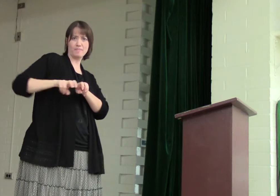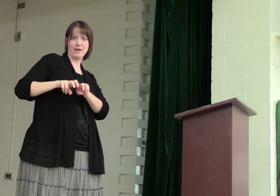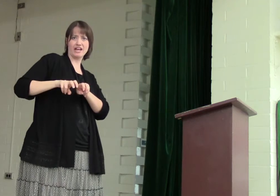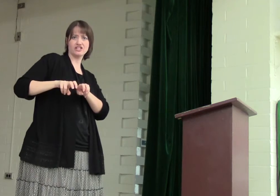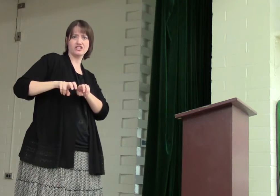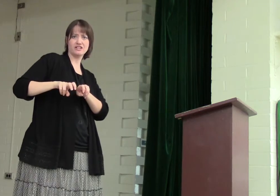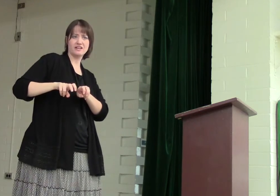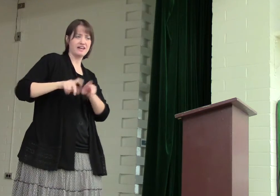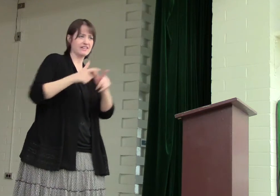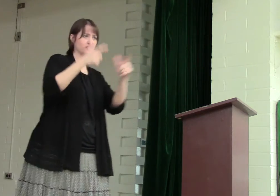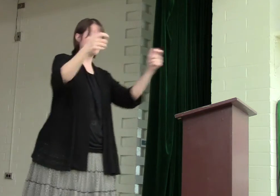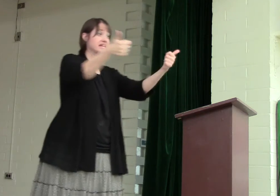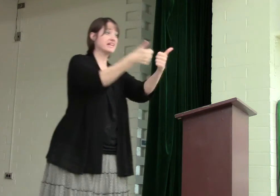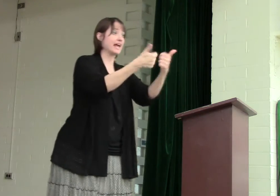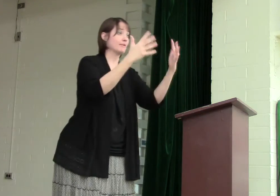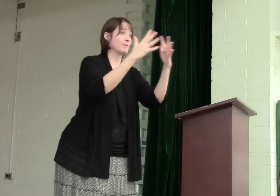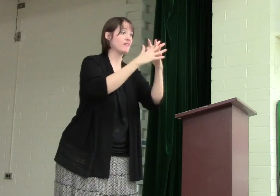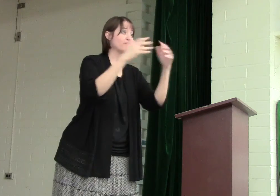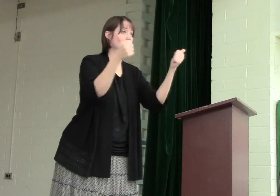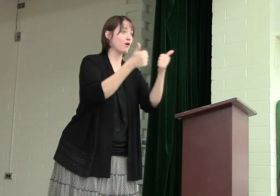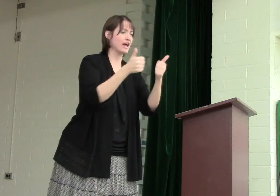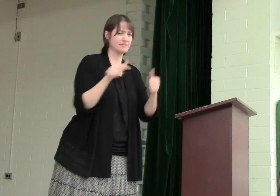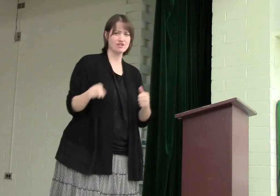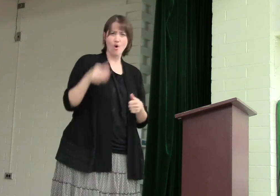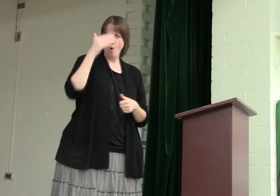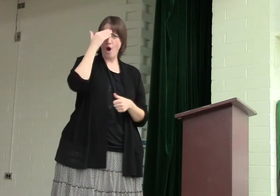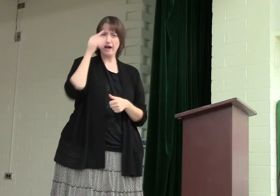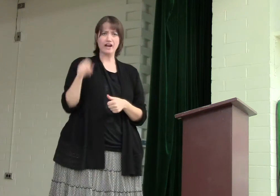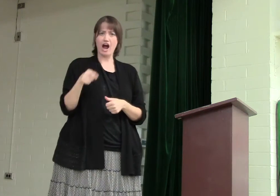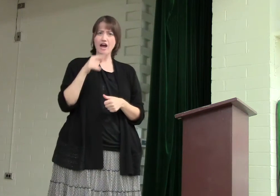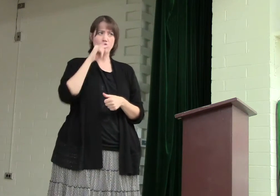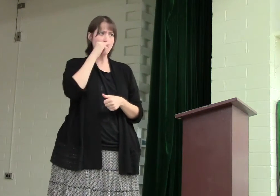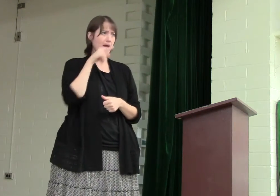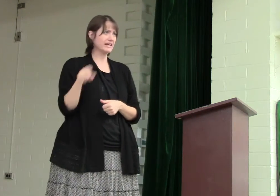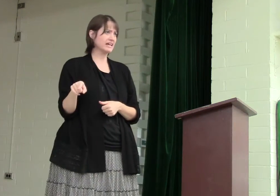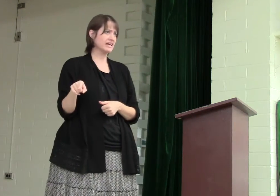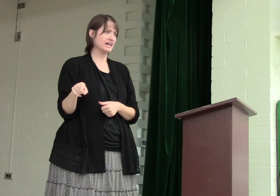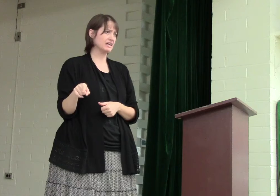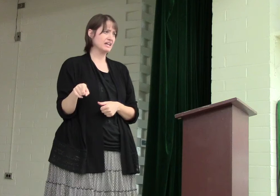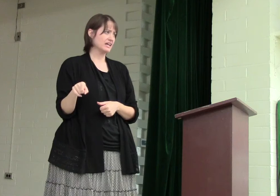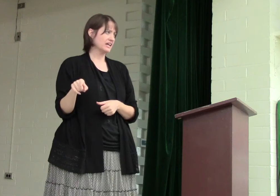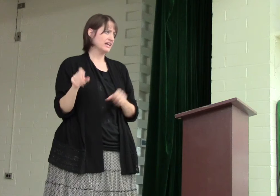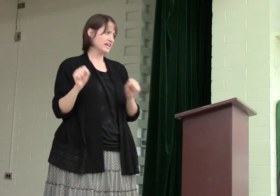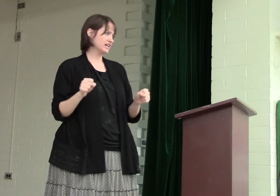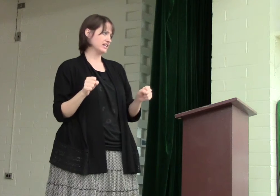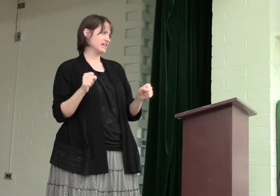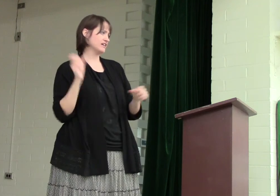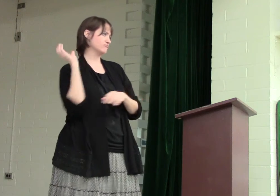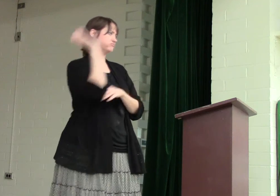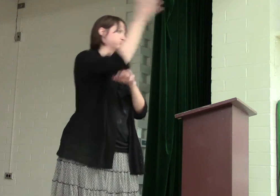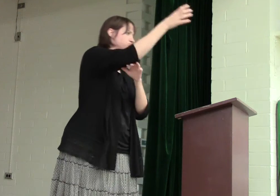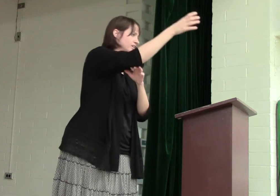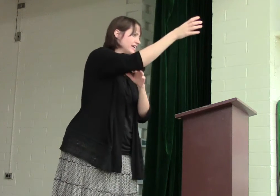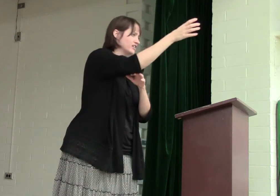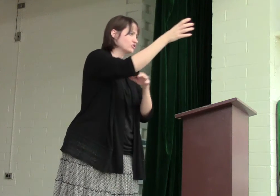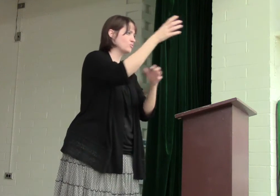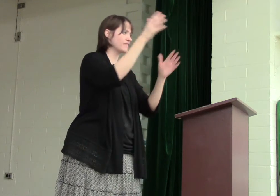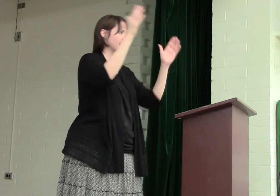the bench. And there's a big game. Like, we have football games. He I know my kid. He can score that